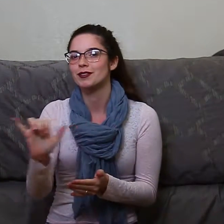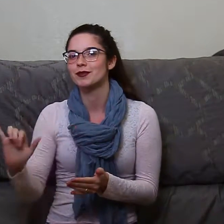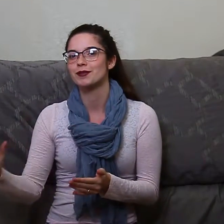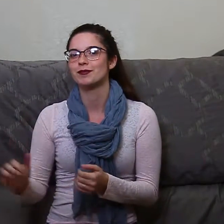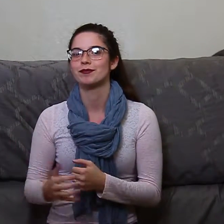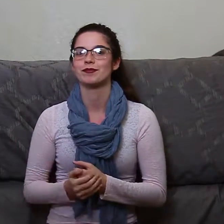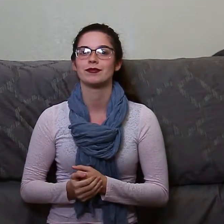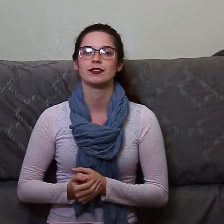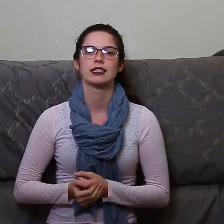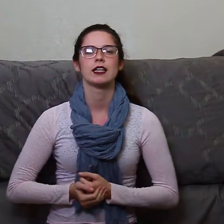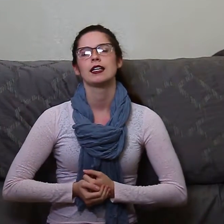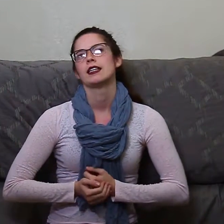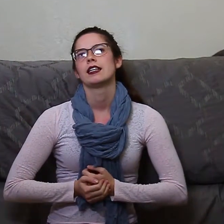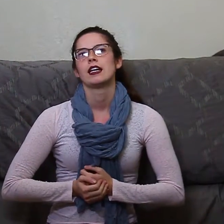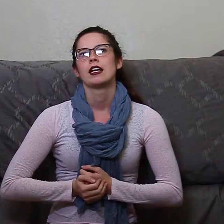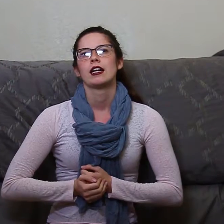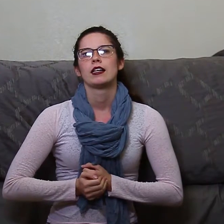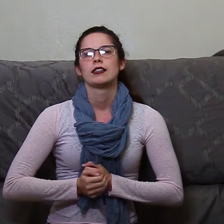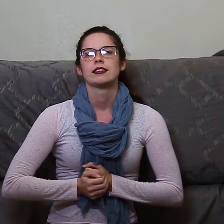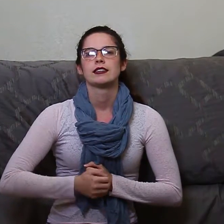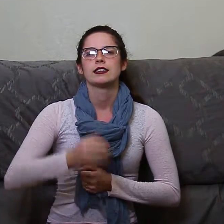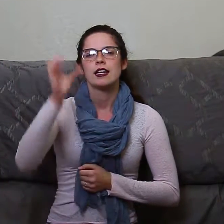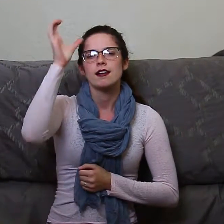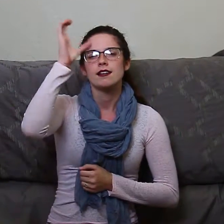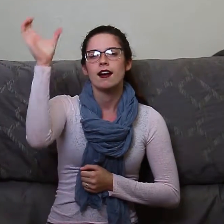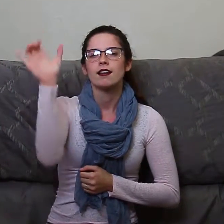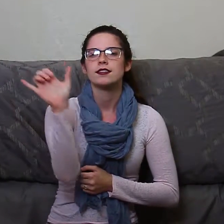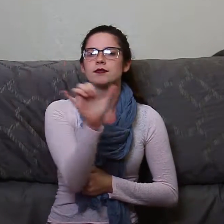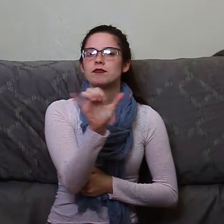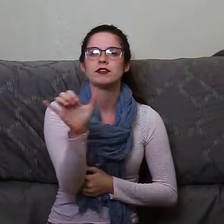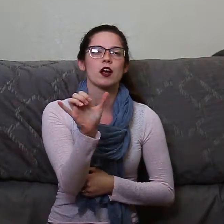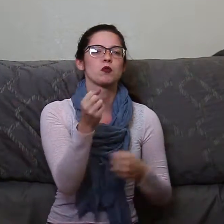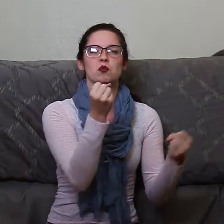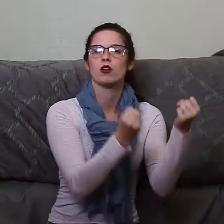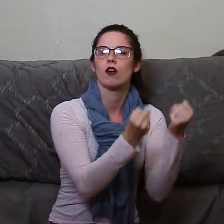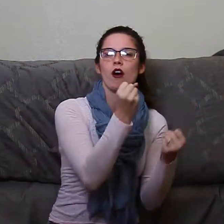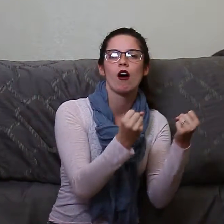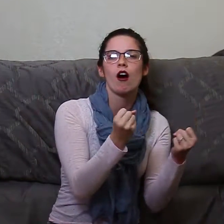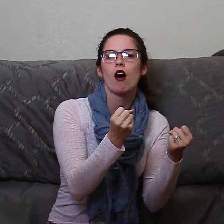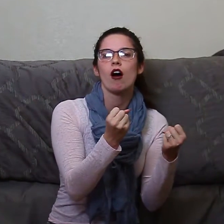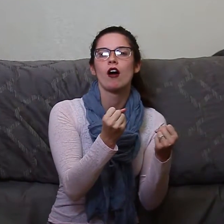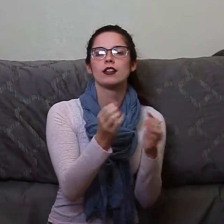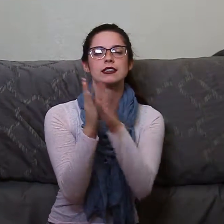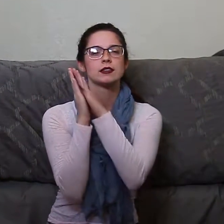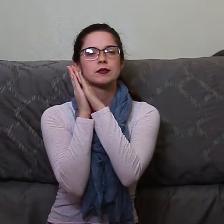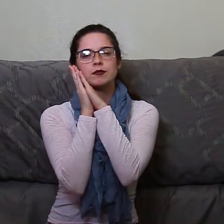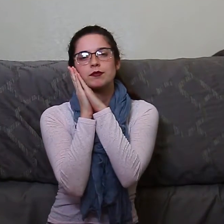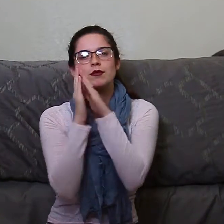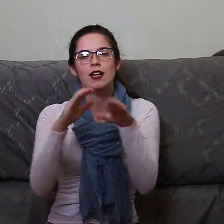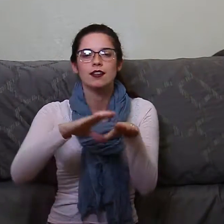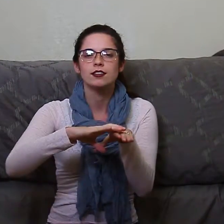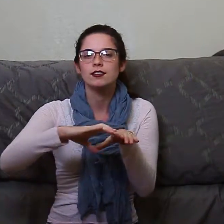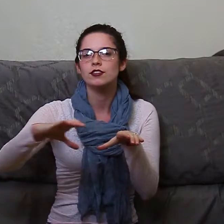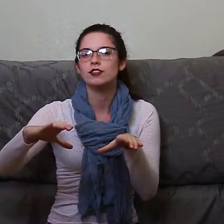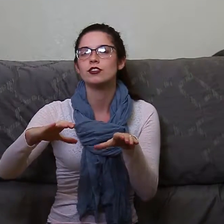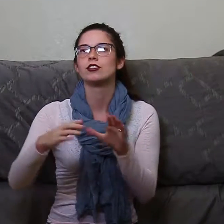car, whatever. Our tastes are constantly made to change. Color is that kind of change. Like